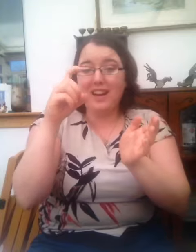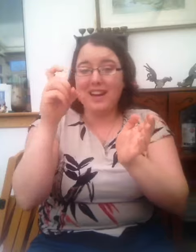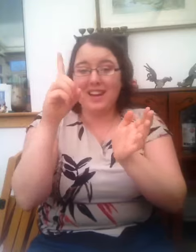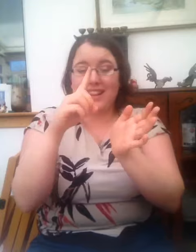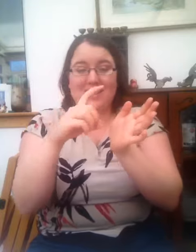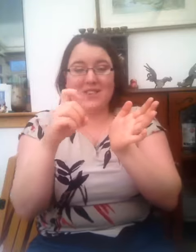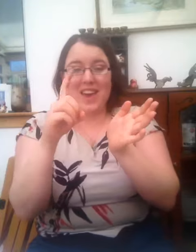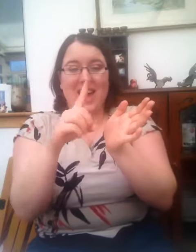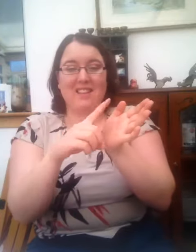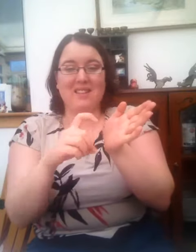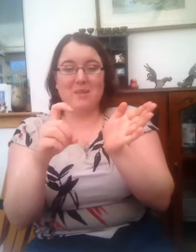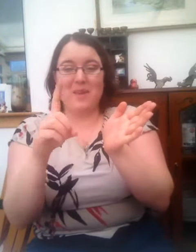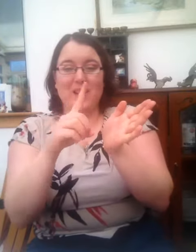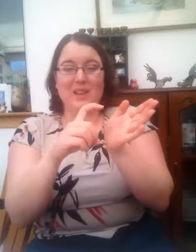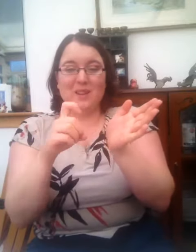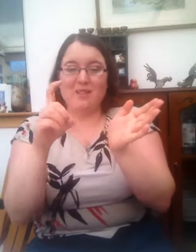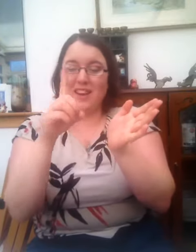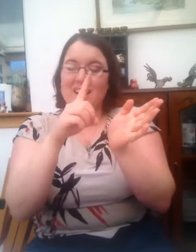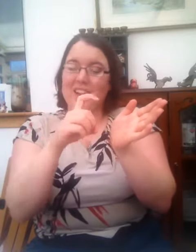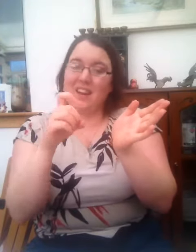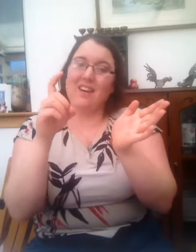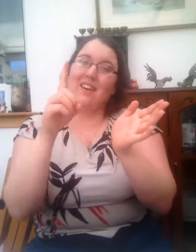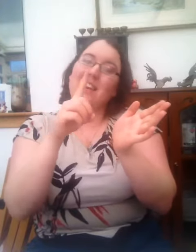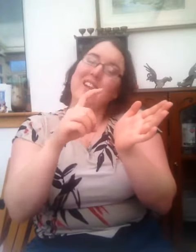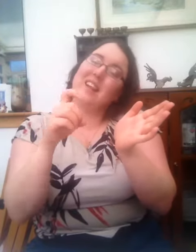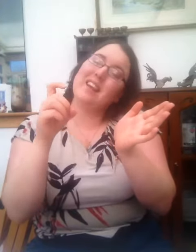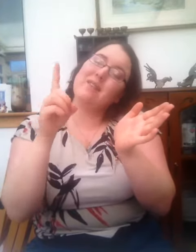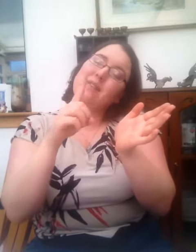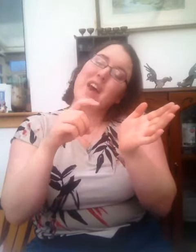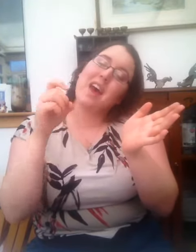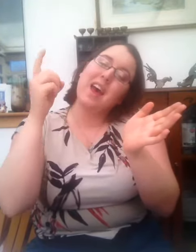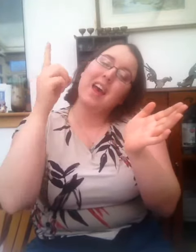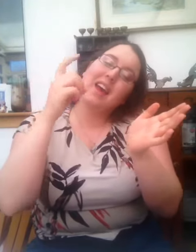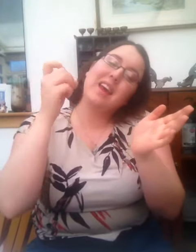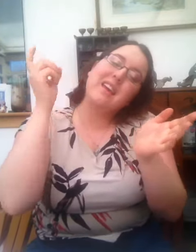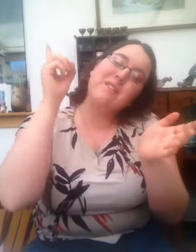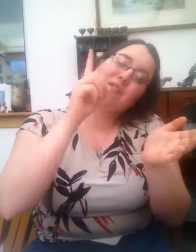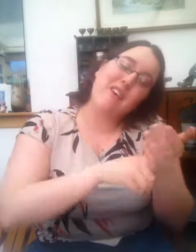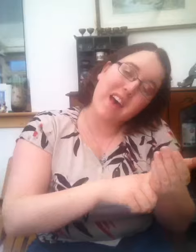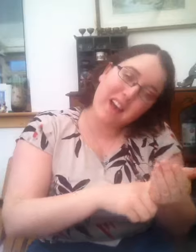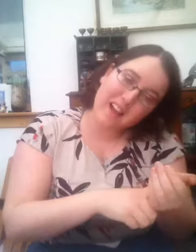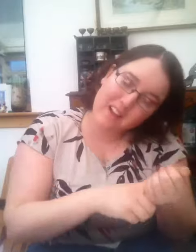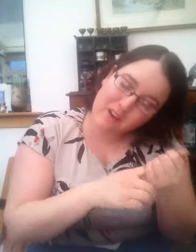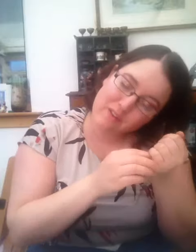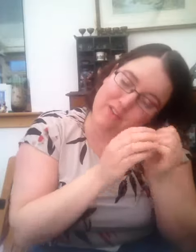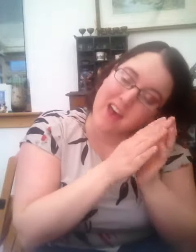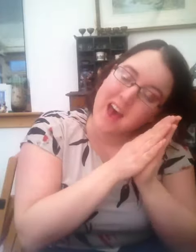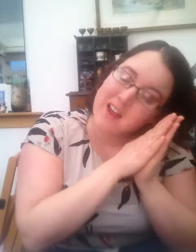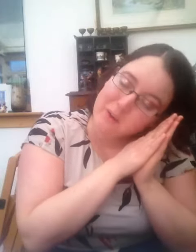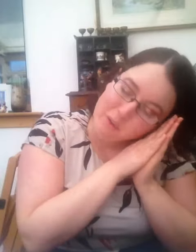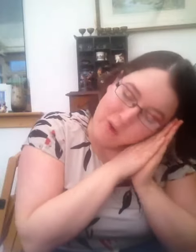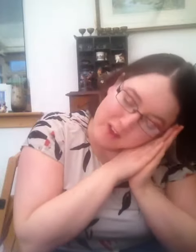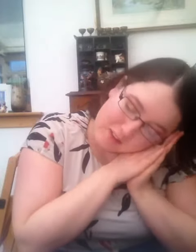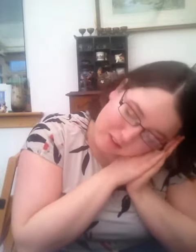little little caterpillars wriggling on a leaf. One little little caterpillars wriggling little caterpillars